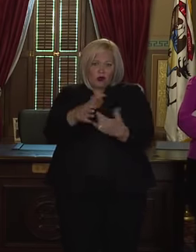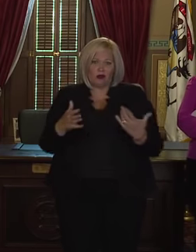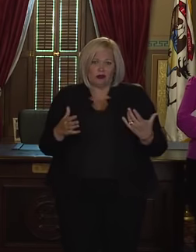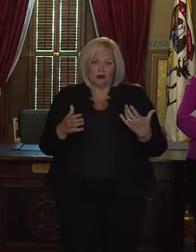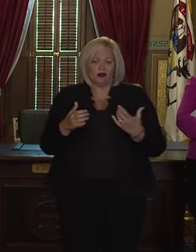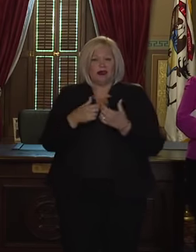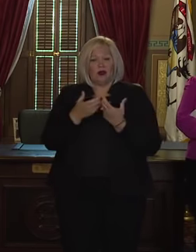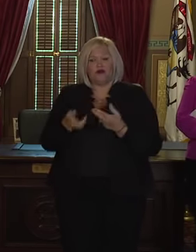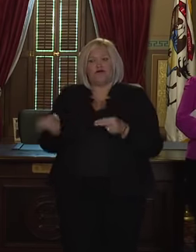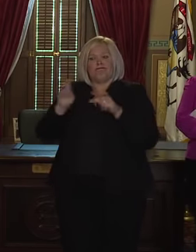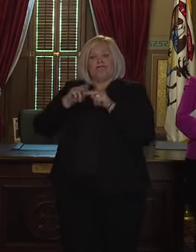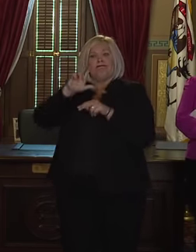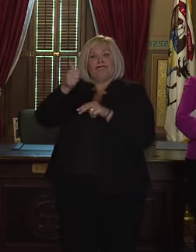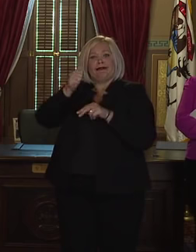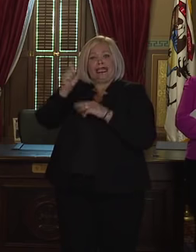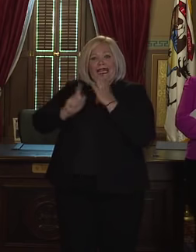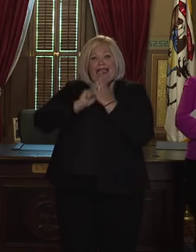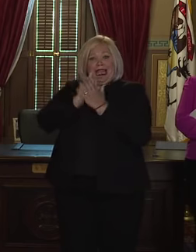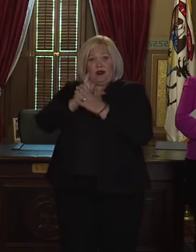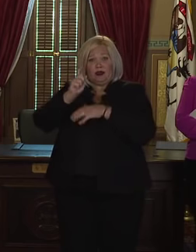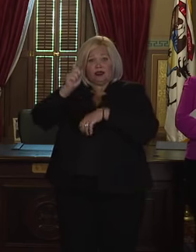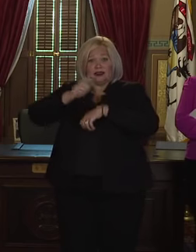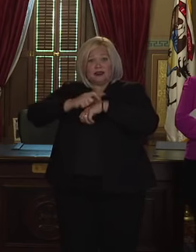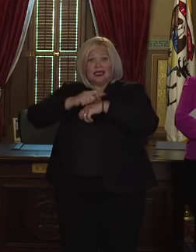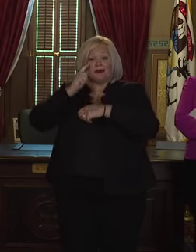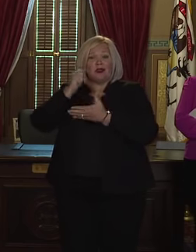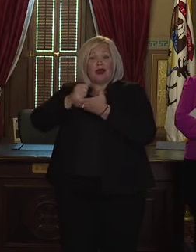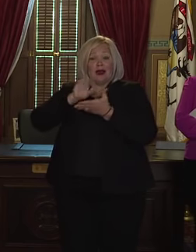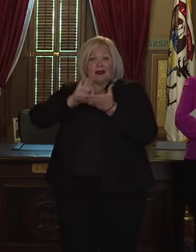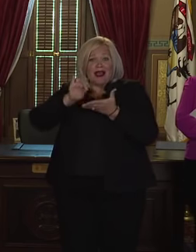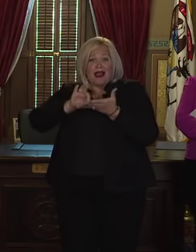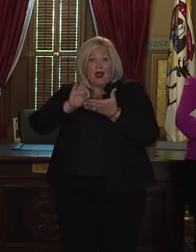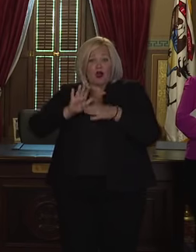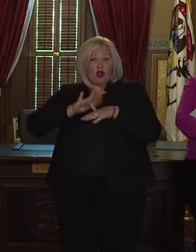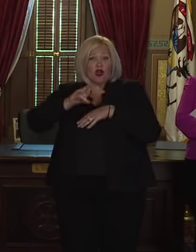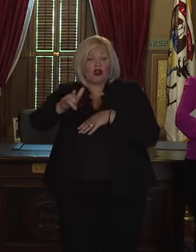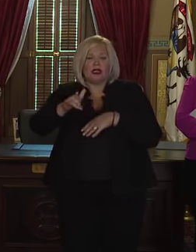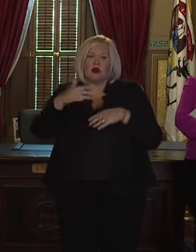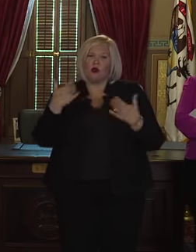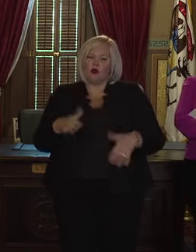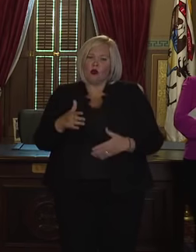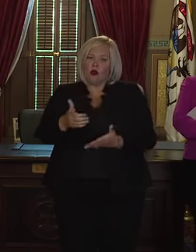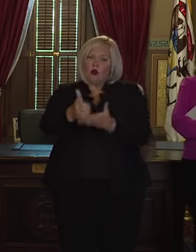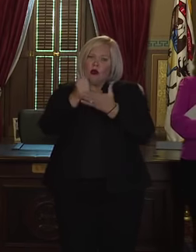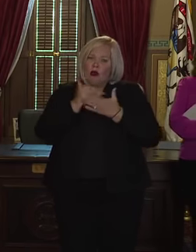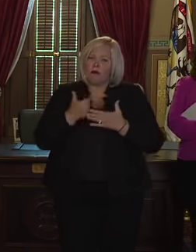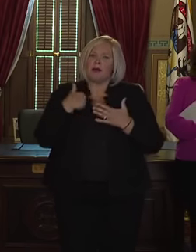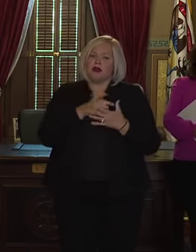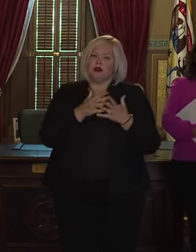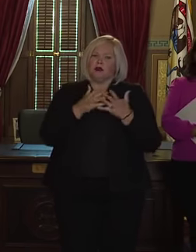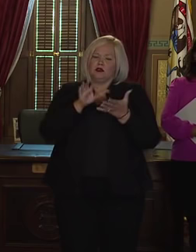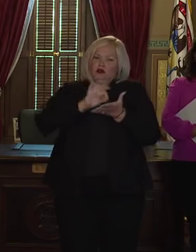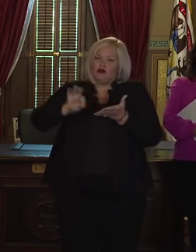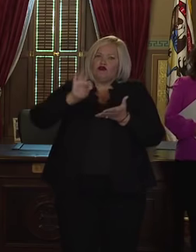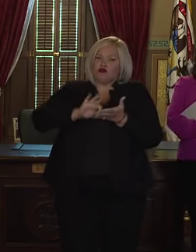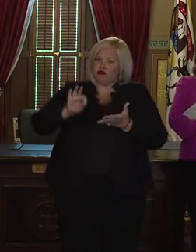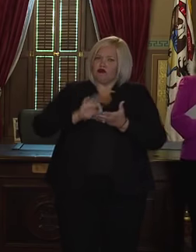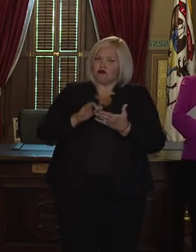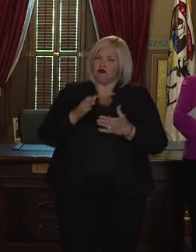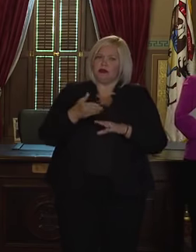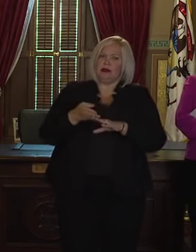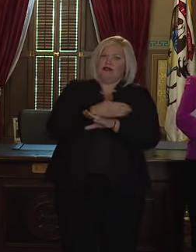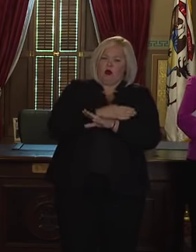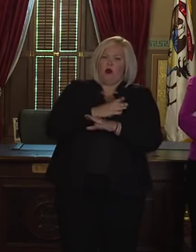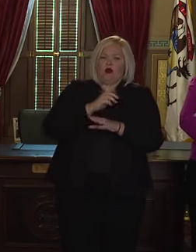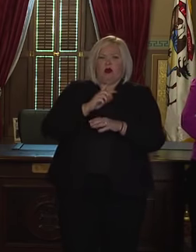hours of pre-processing time on Monday will certainly help us to have a head start. While as